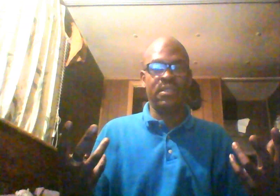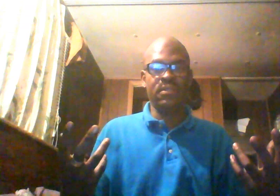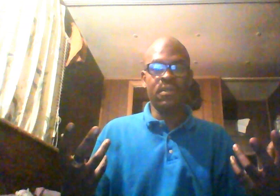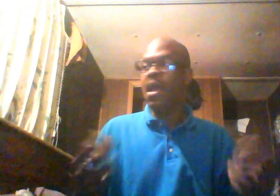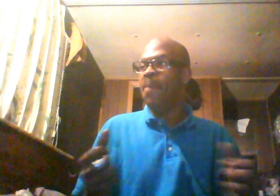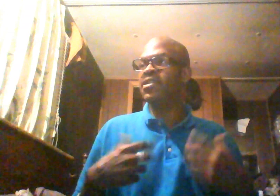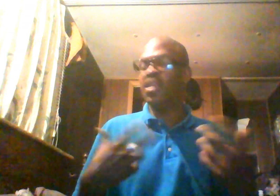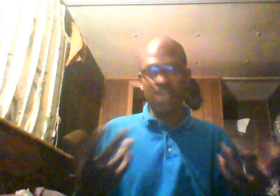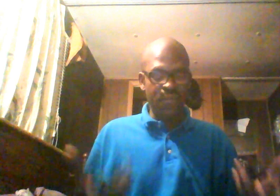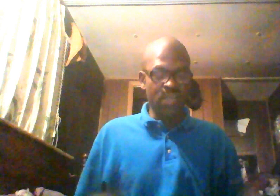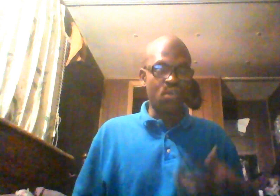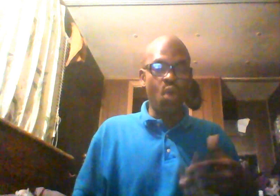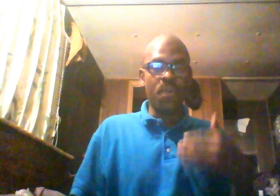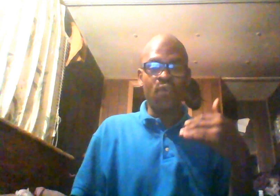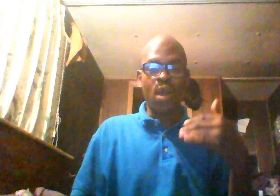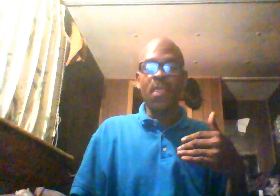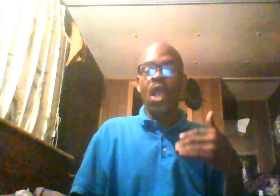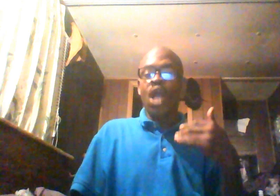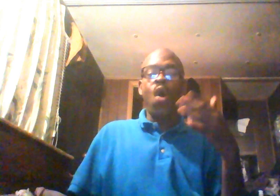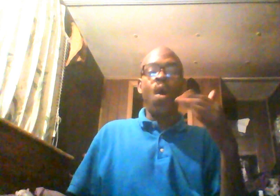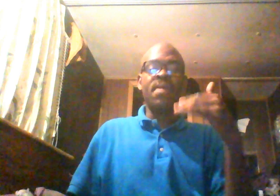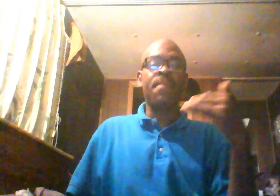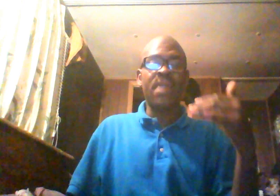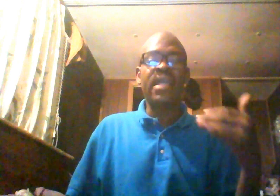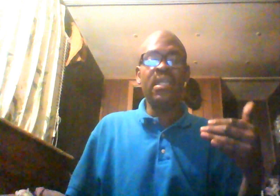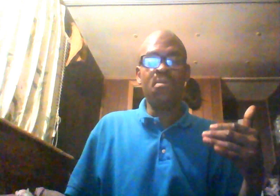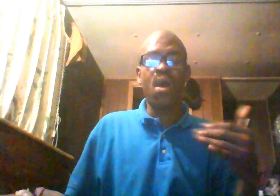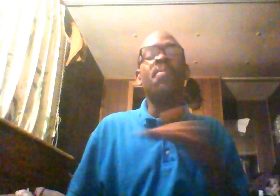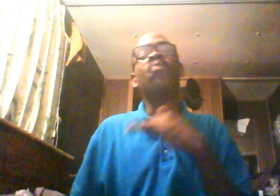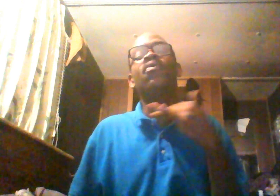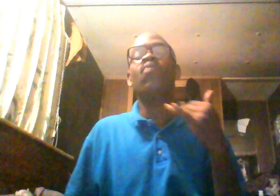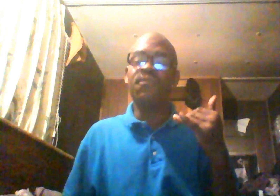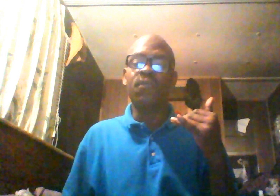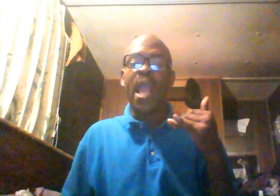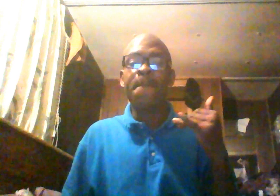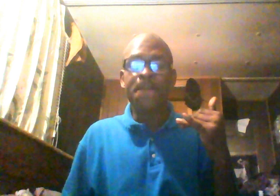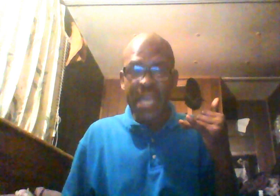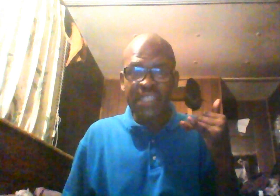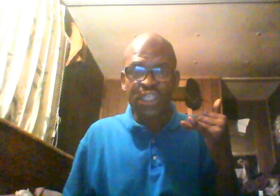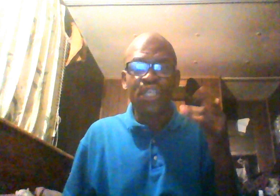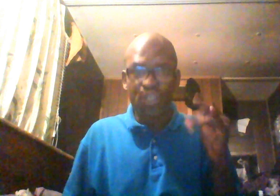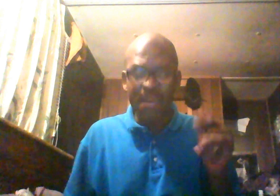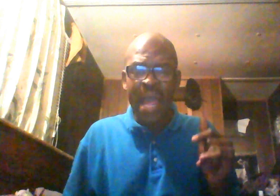But see, the thing of it is, is Oprah thought, oh, I'm not black anymore. I'm Oprah Winfrey. Bitch, you black.